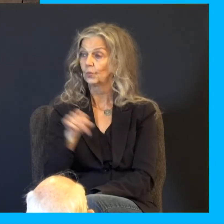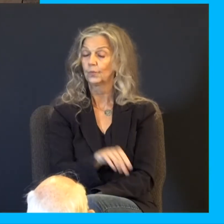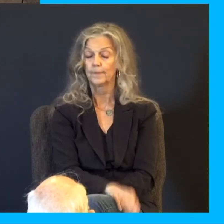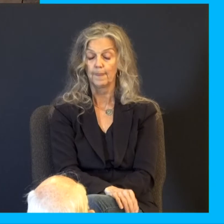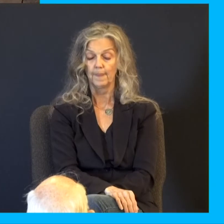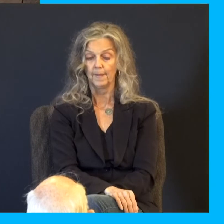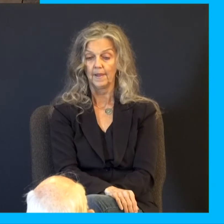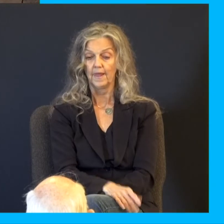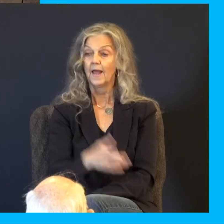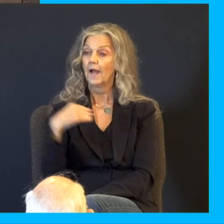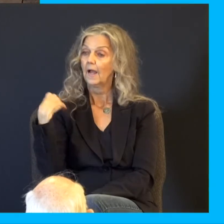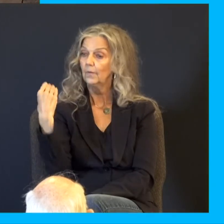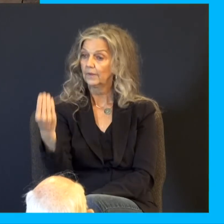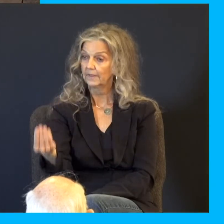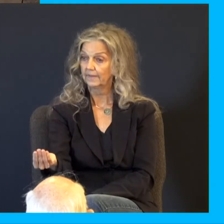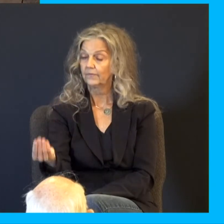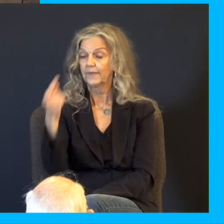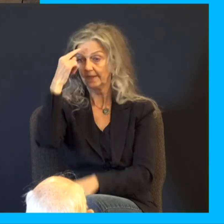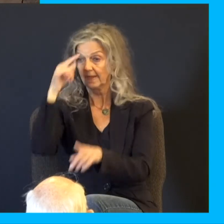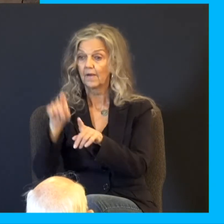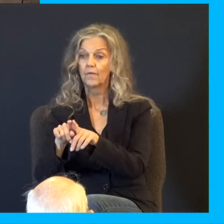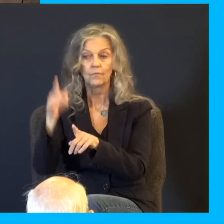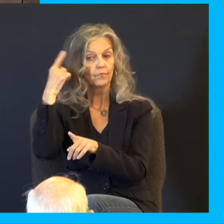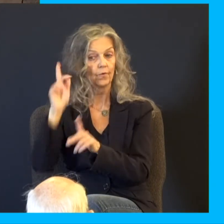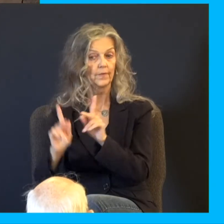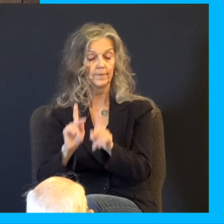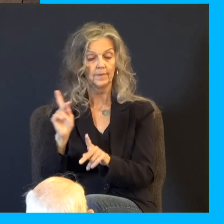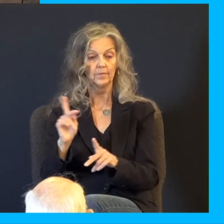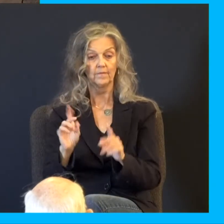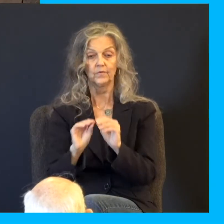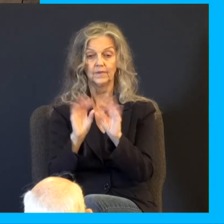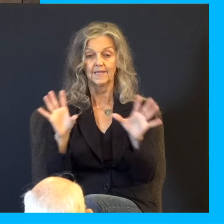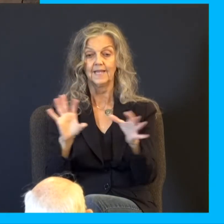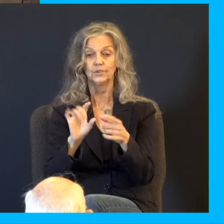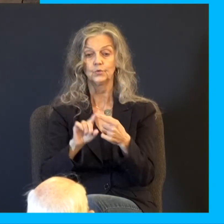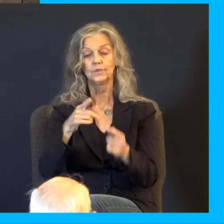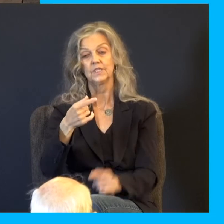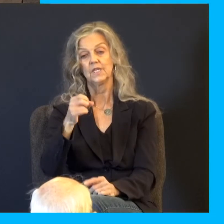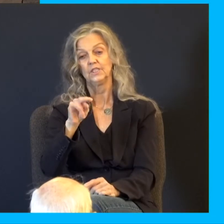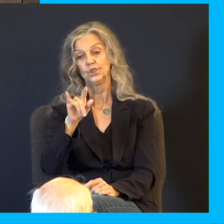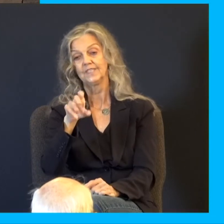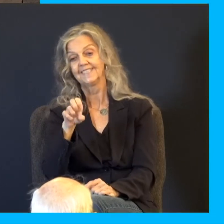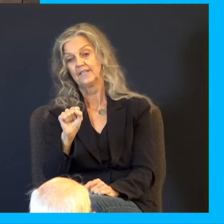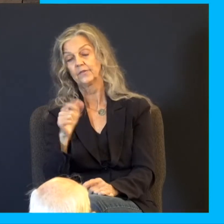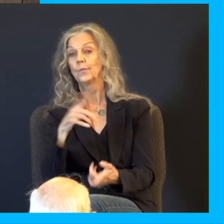I will give thee for a covenant of the people, for a light of the Gentiles. And when that happens, here's what you look for.